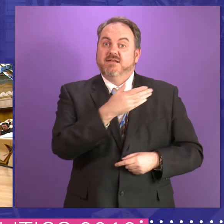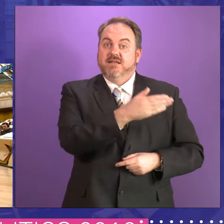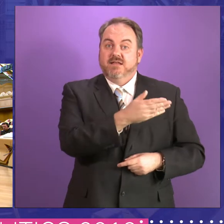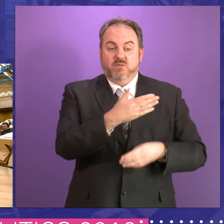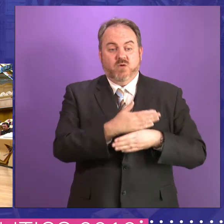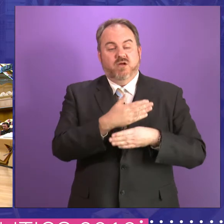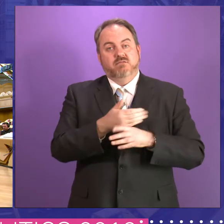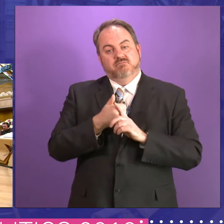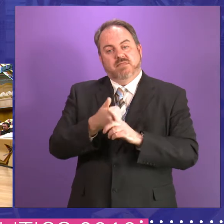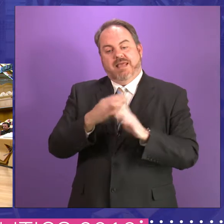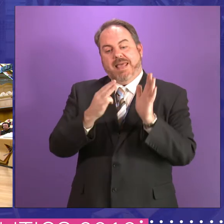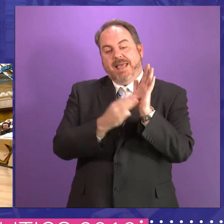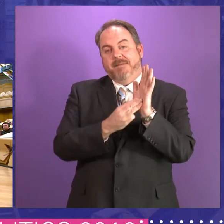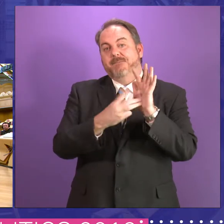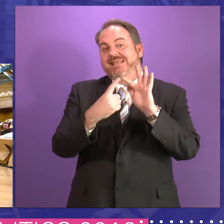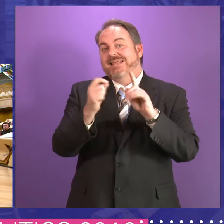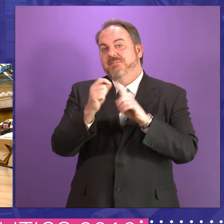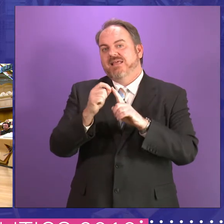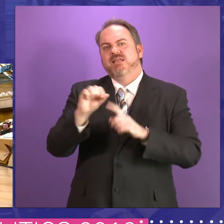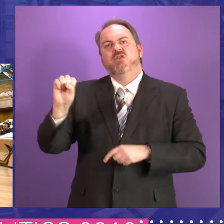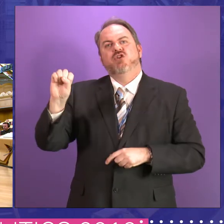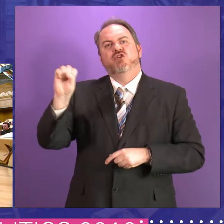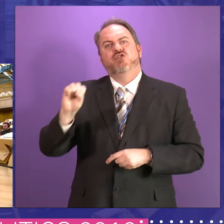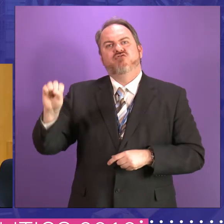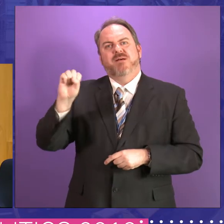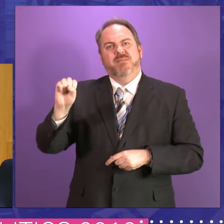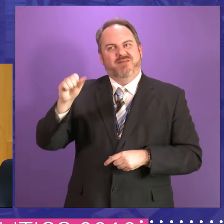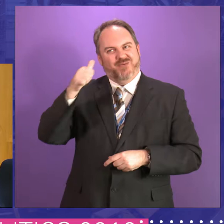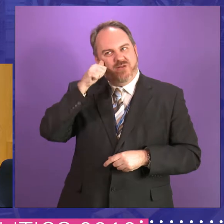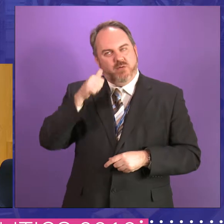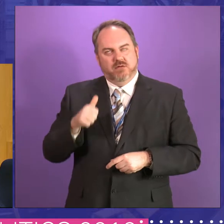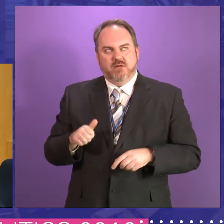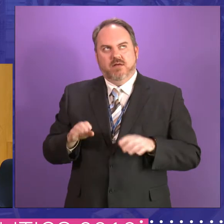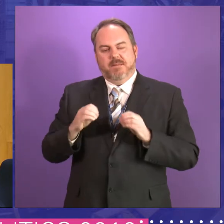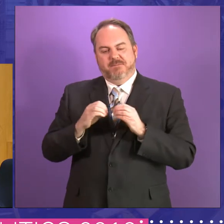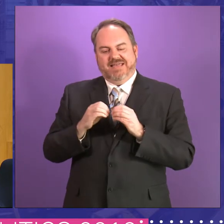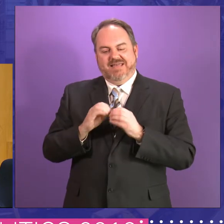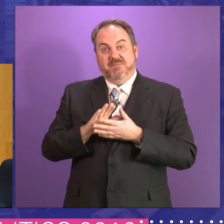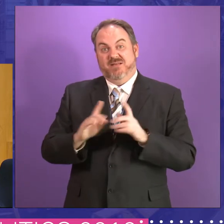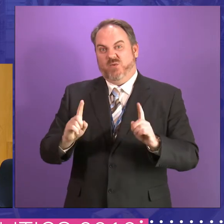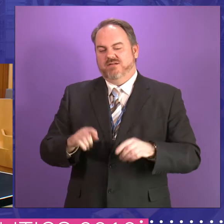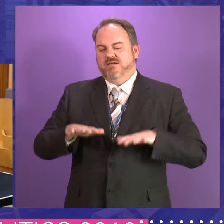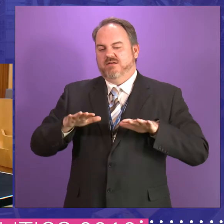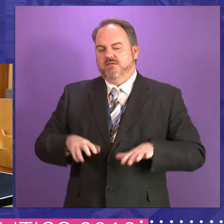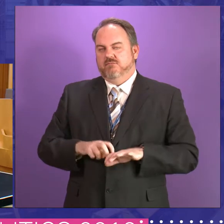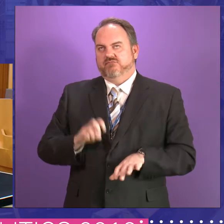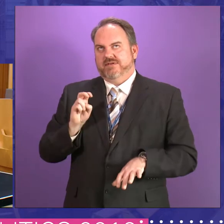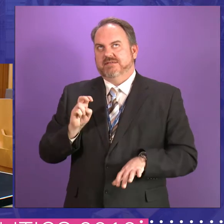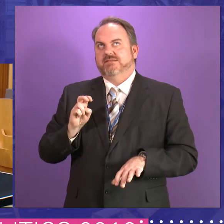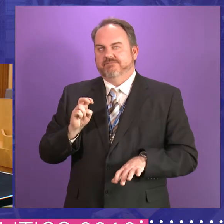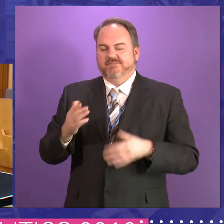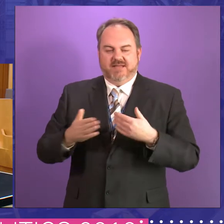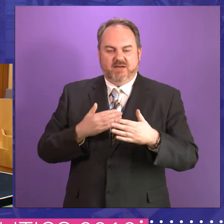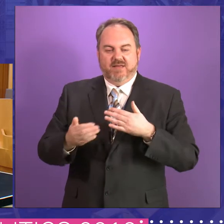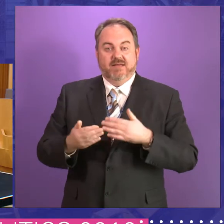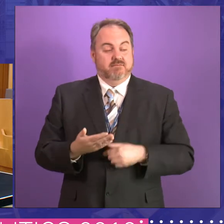Europe as an MEP, just in case the B word comes up tonight. I'm going throw the questions. And now Tricia Marwick, who served